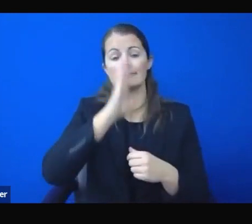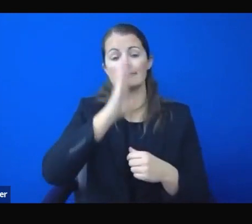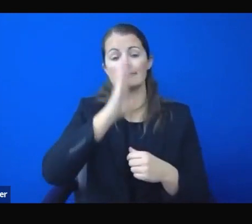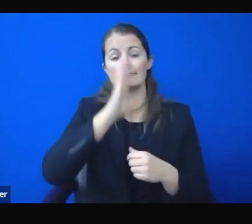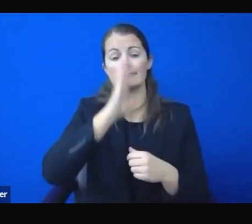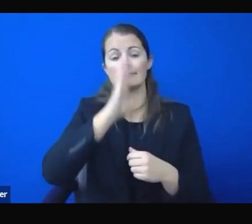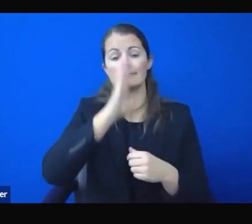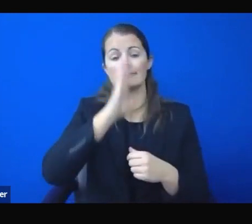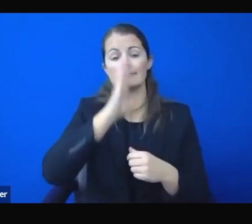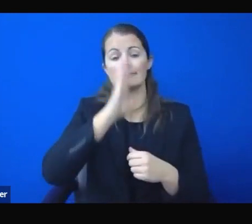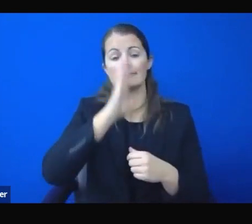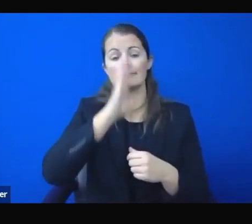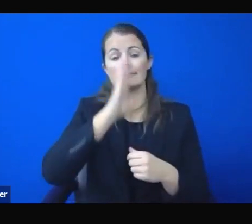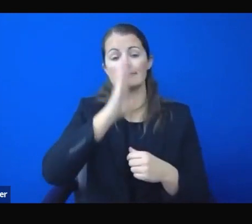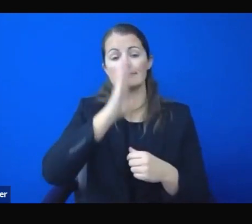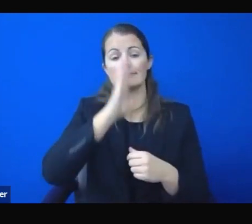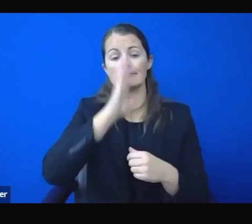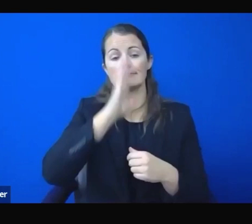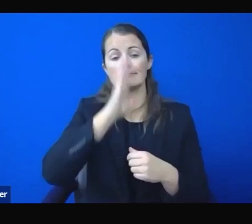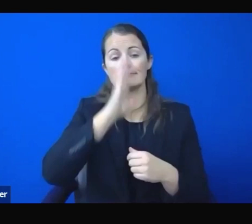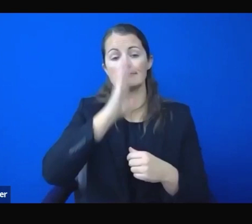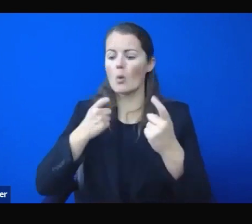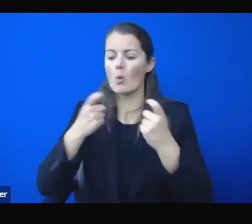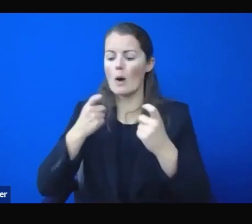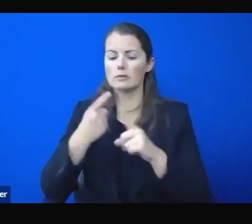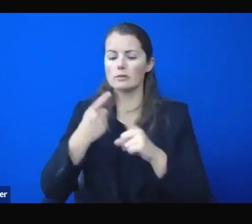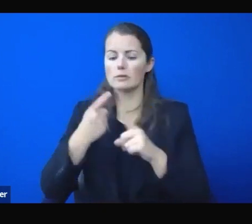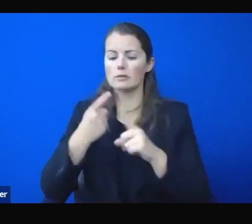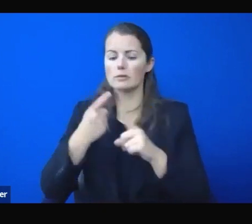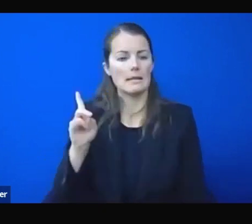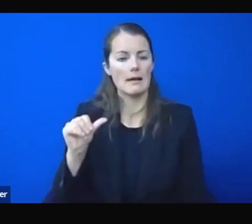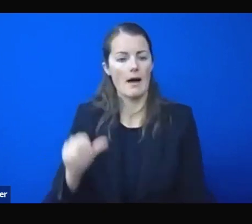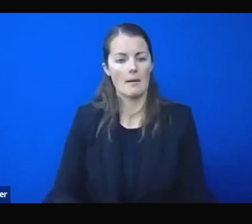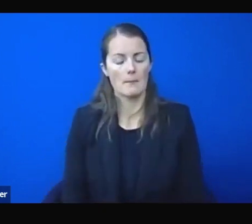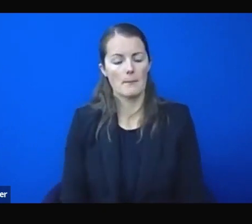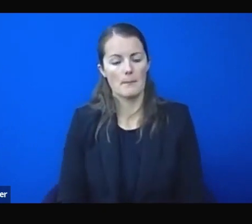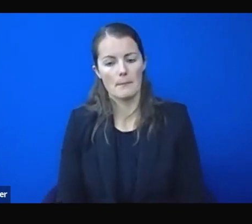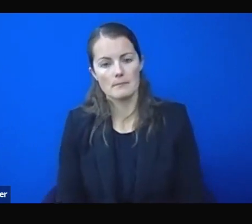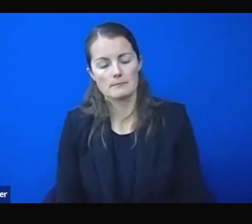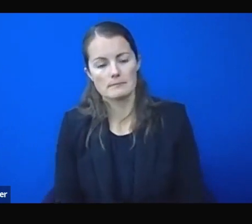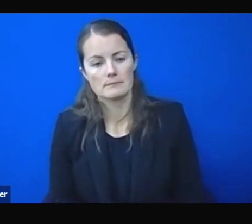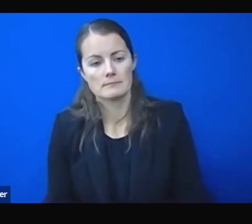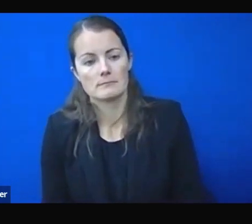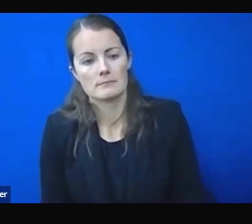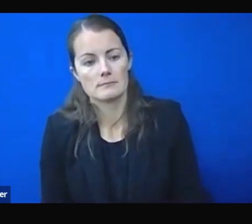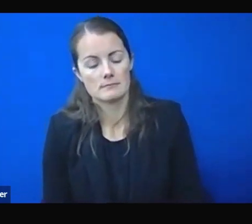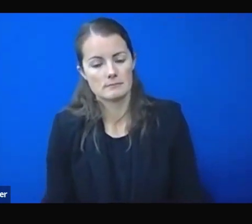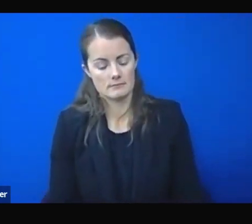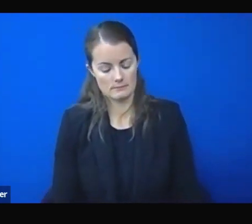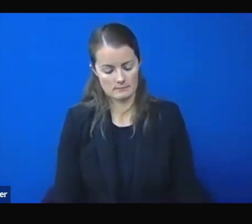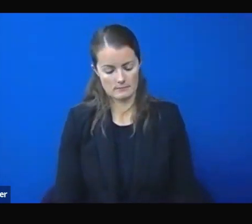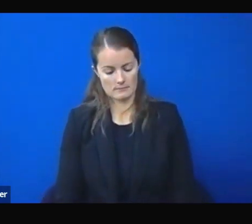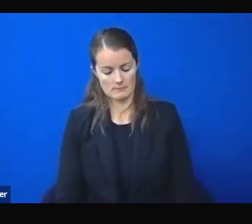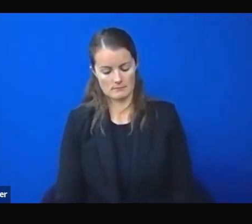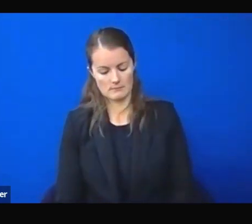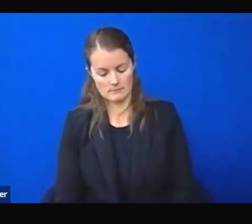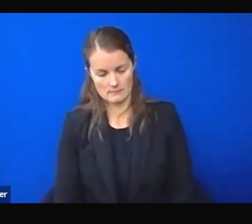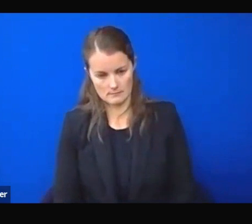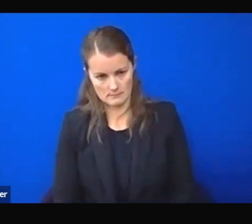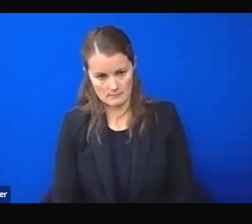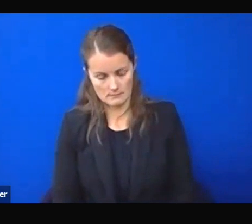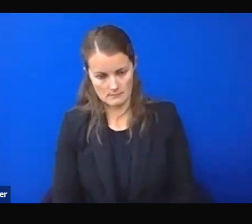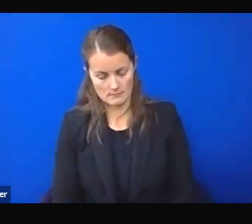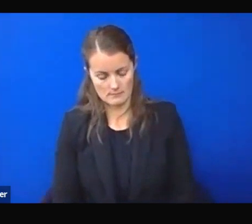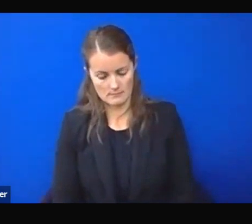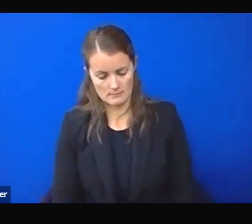members of the media on the call. Megan, are you there? Yes, Governor. Thank you. Again, if we could utilize the raise hand function